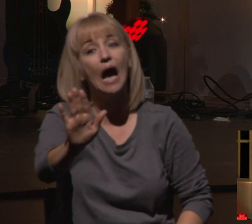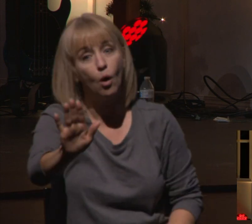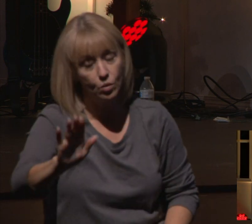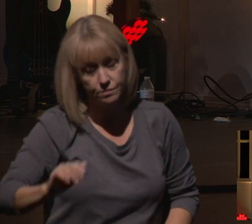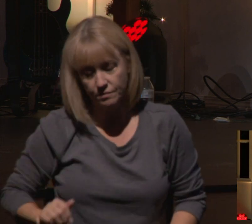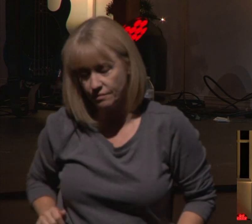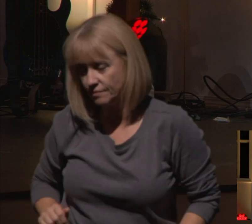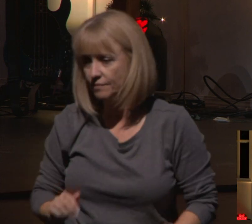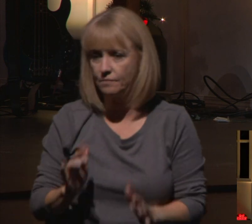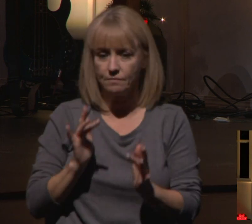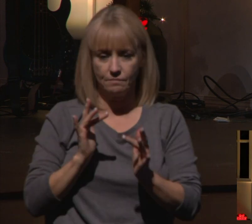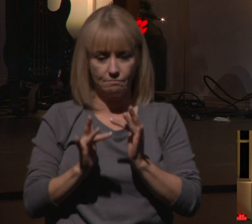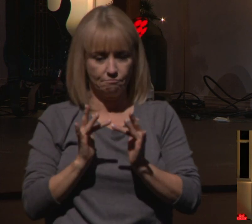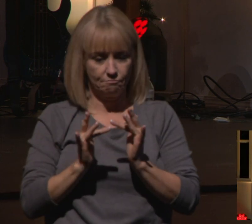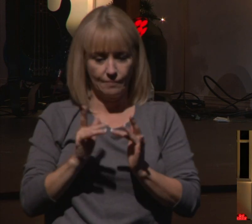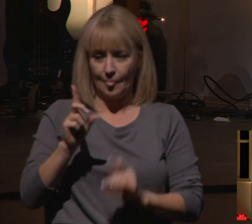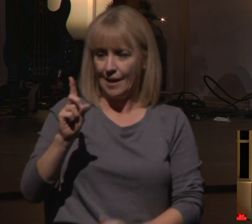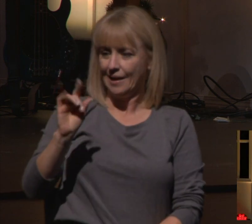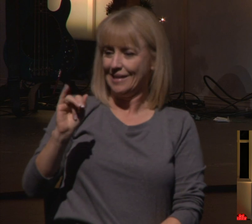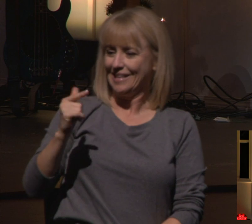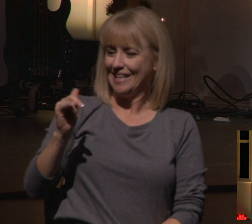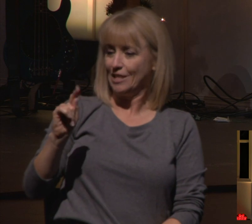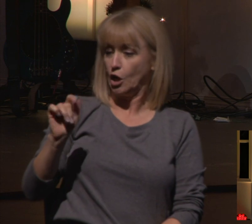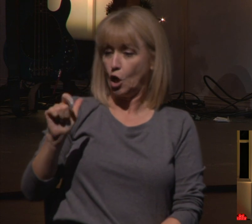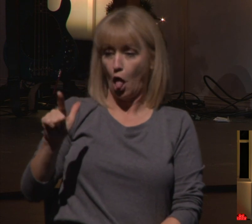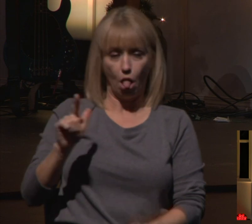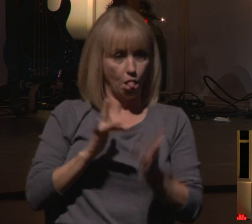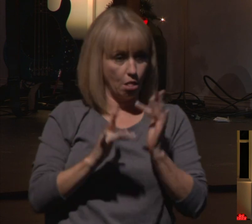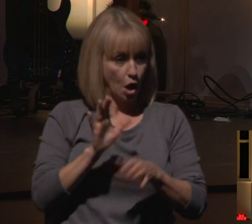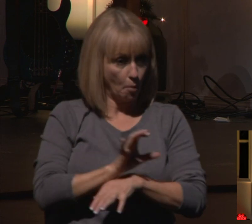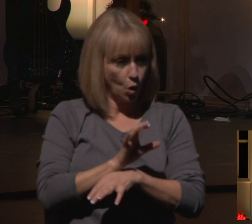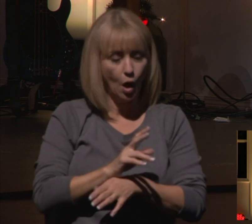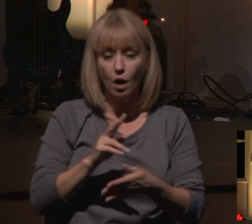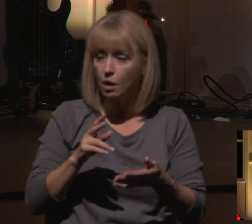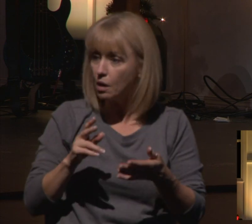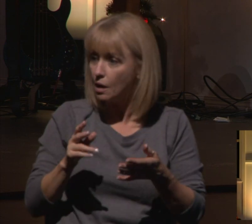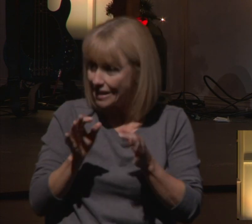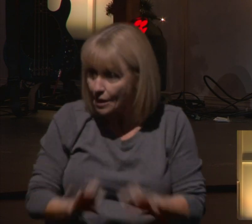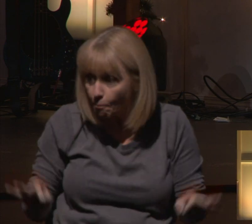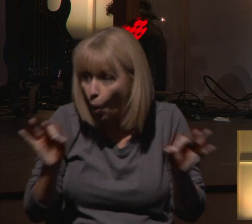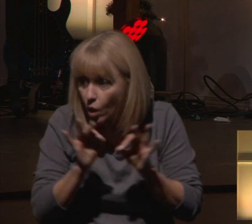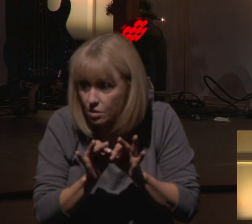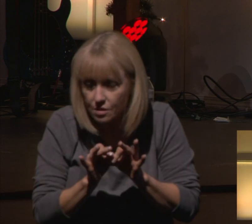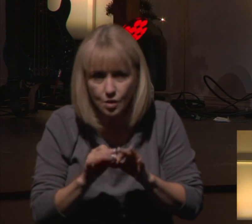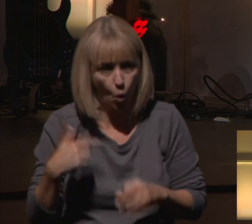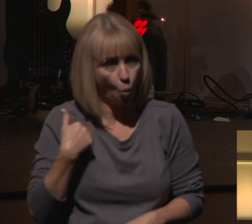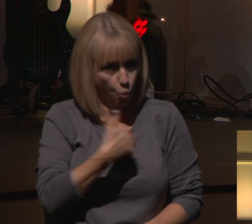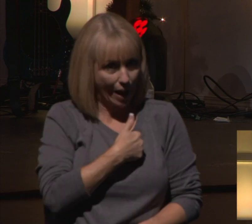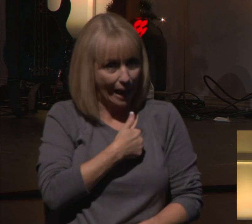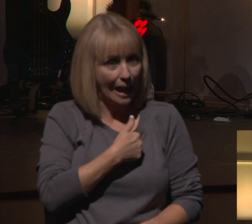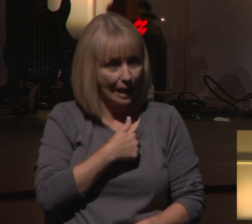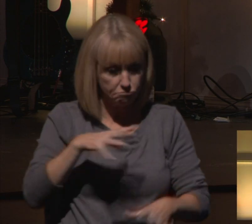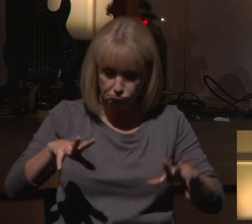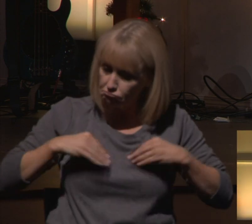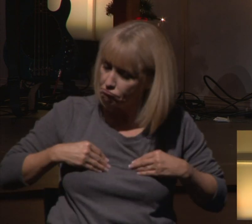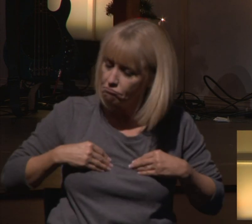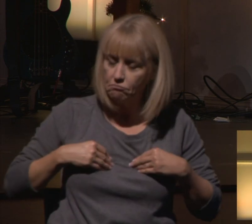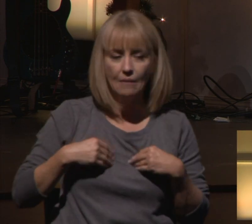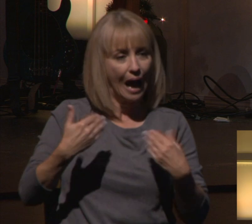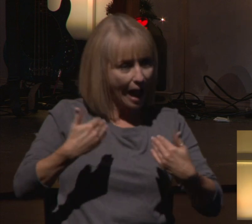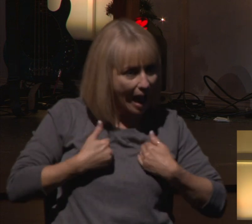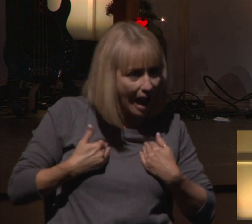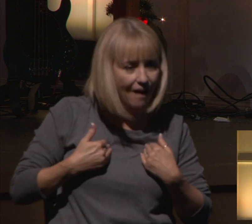Our church, we are sold on the vehicle of digital. Like we're going to do digital services